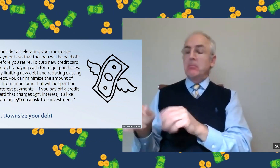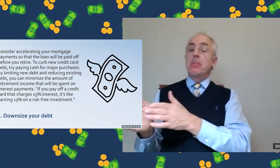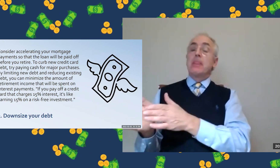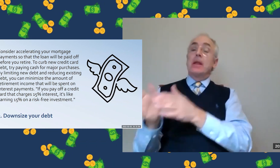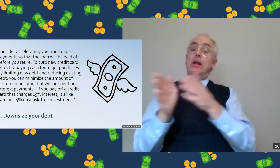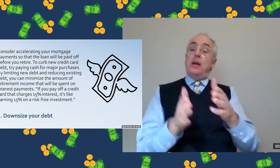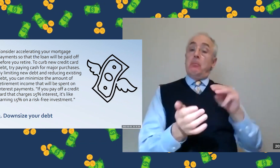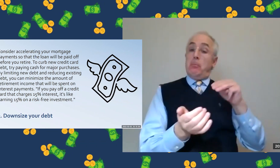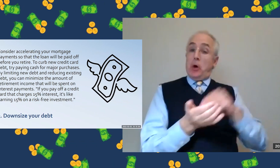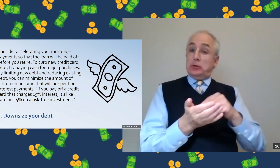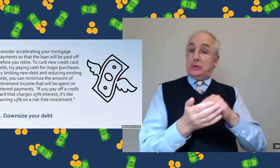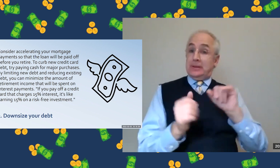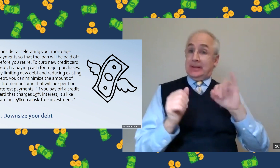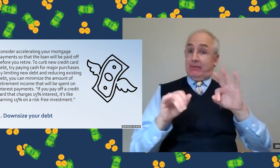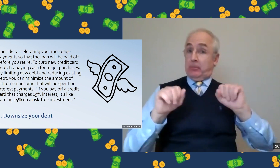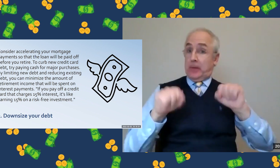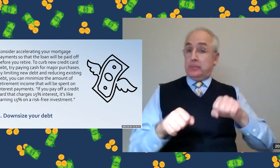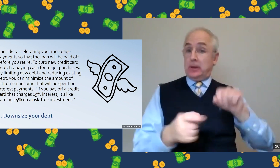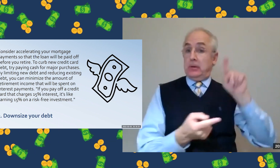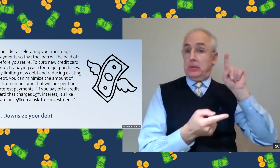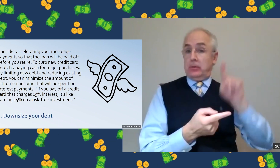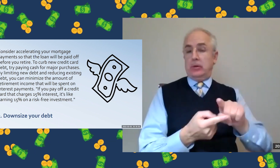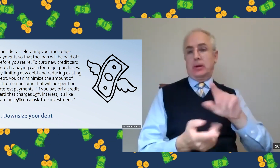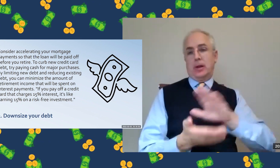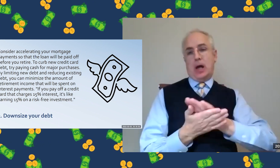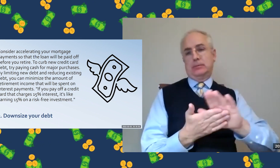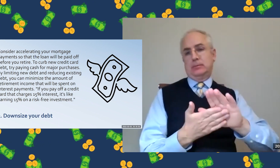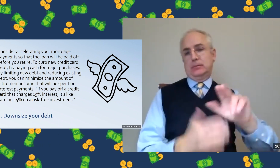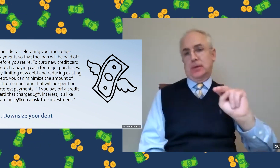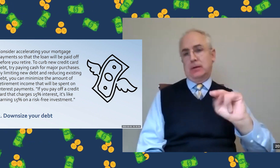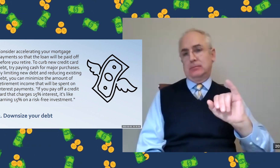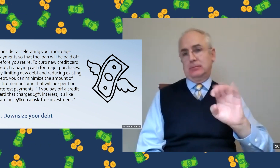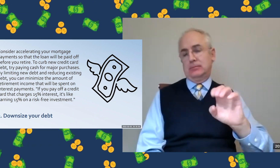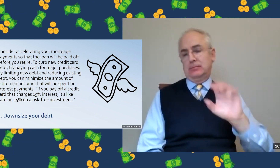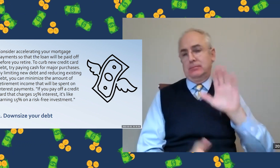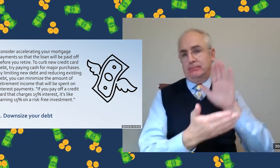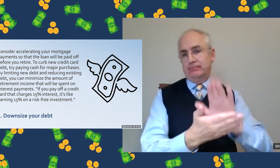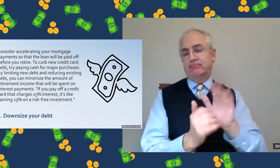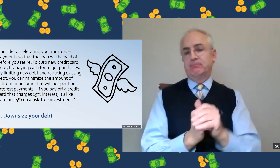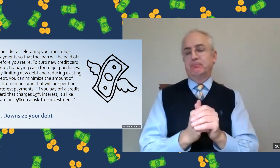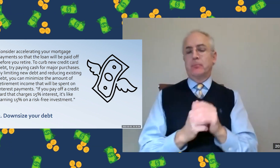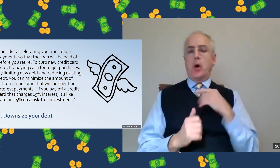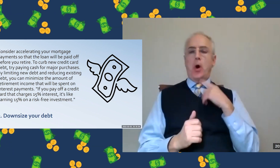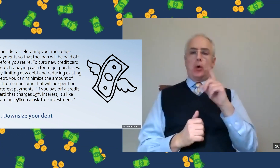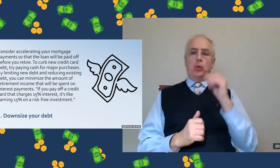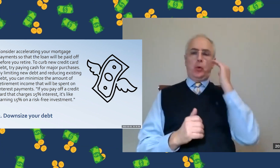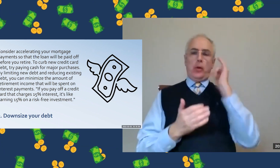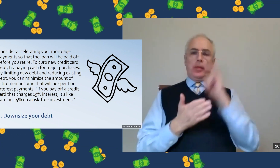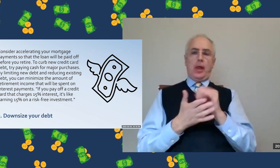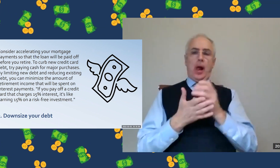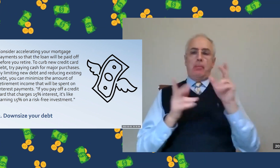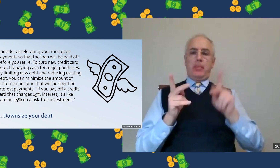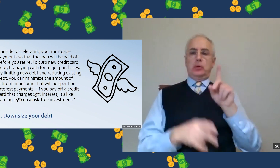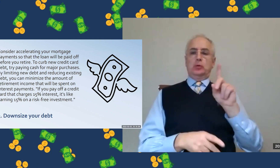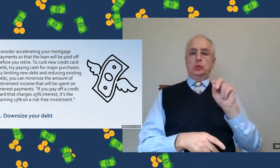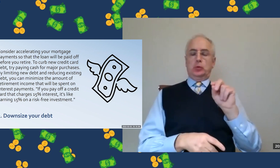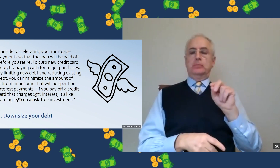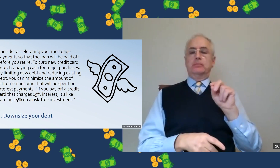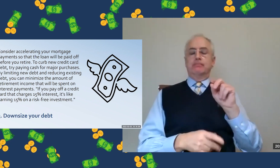minimizing the amount of debt you may have. If you can reduce the amount of mortgage that you have by the time you retire,